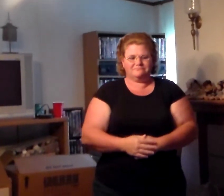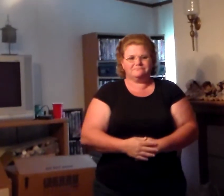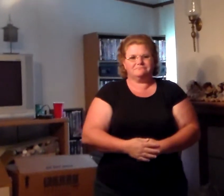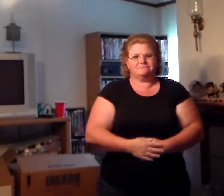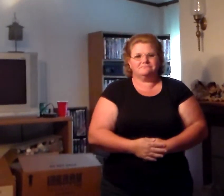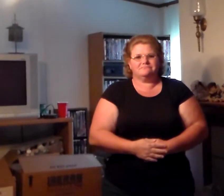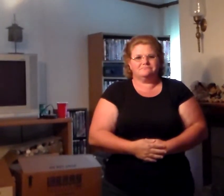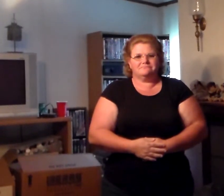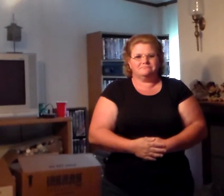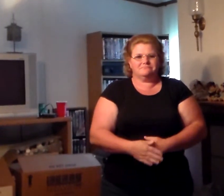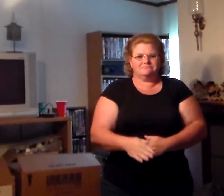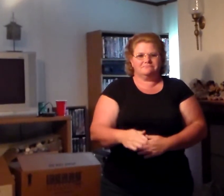Yeah